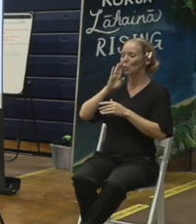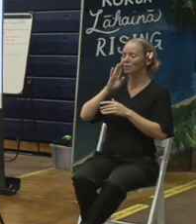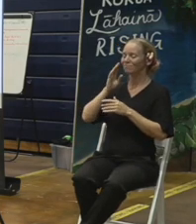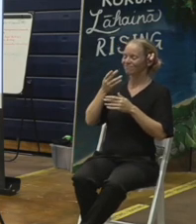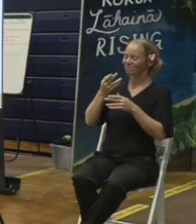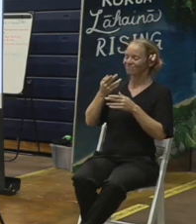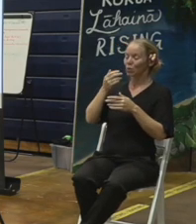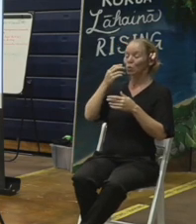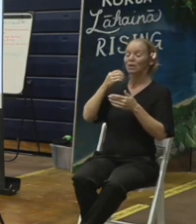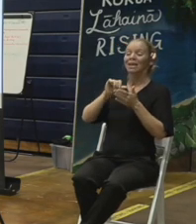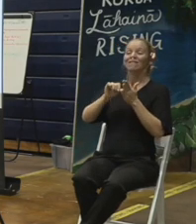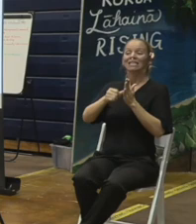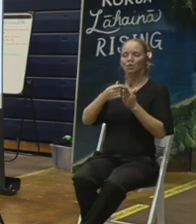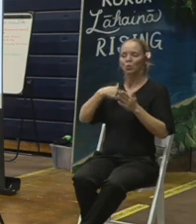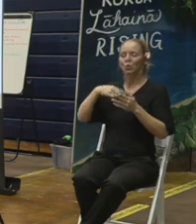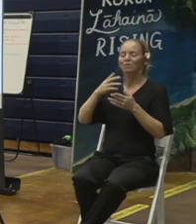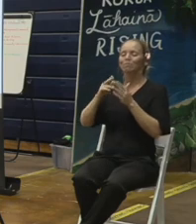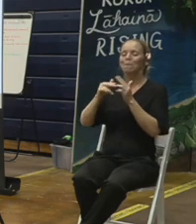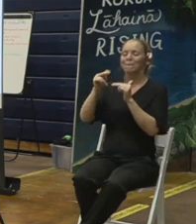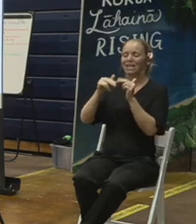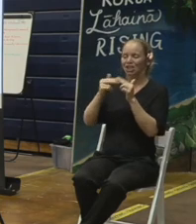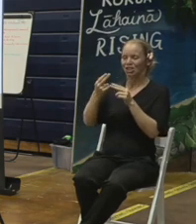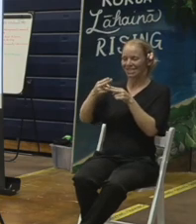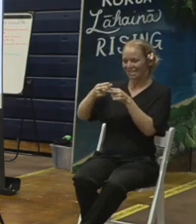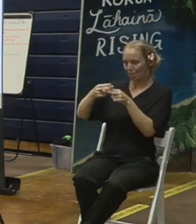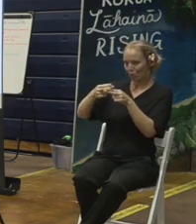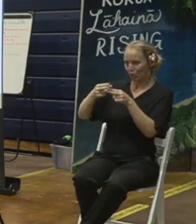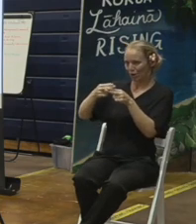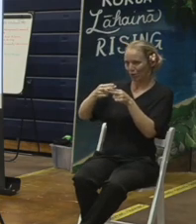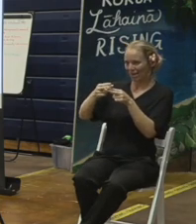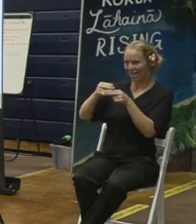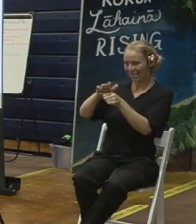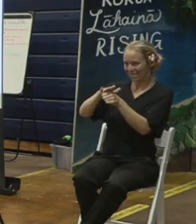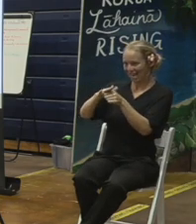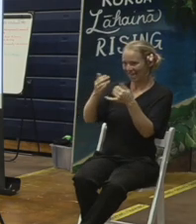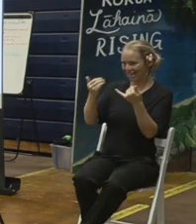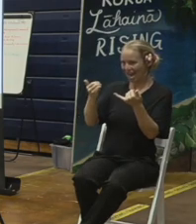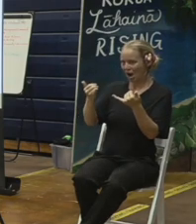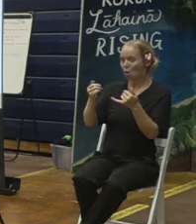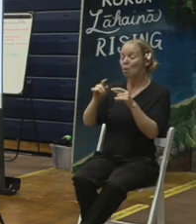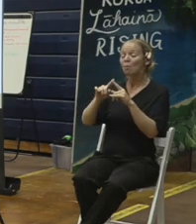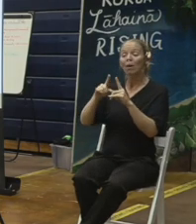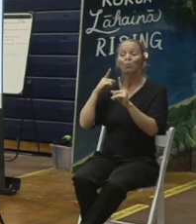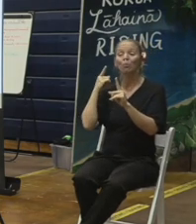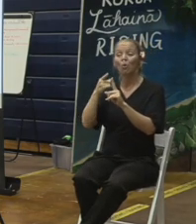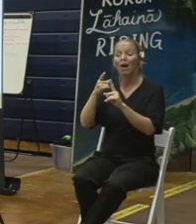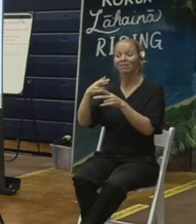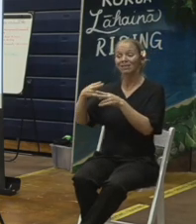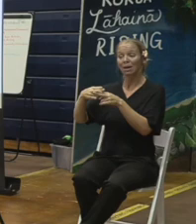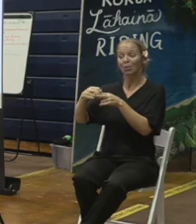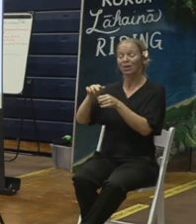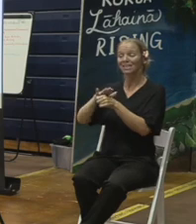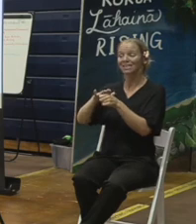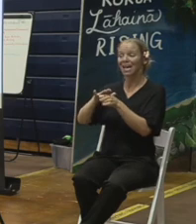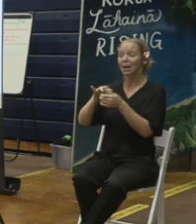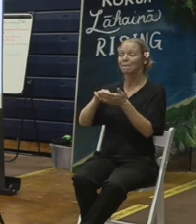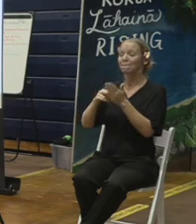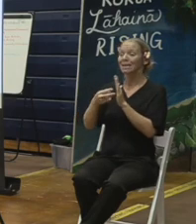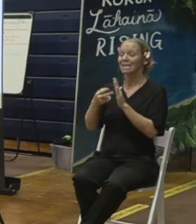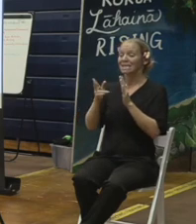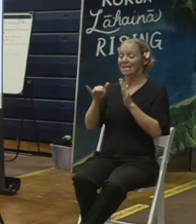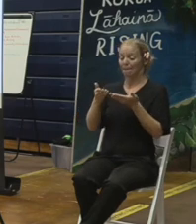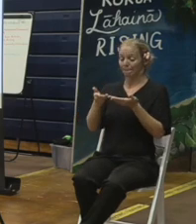temporary. The purpose of the temporary debris storage site is to take material that currently is